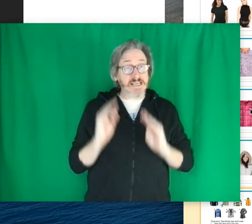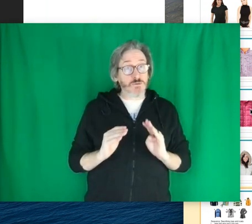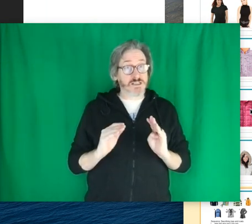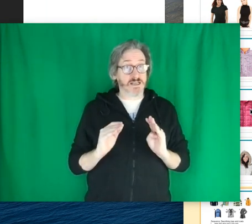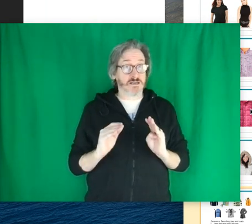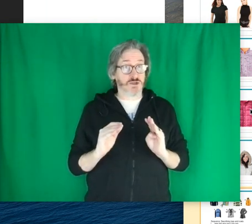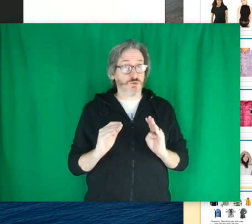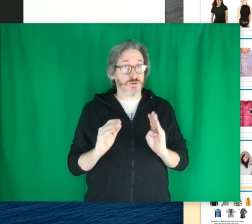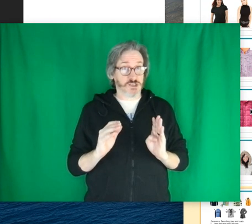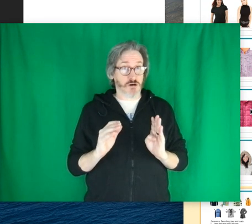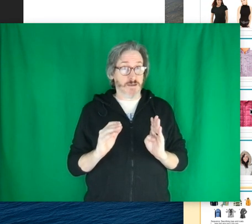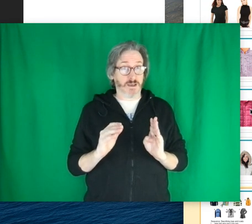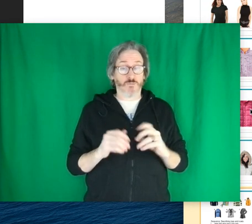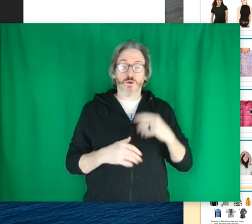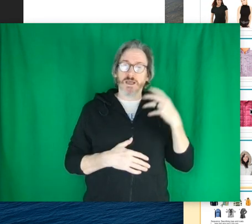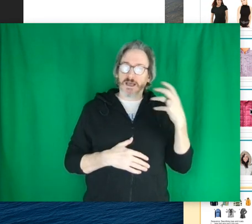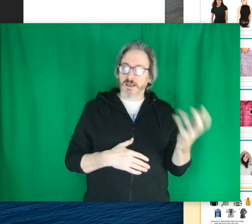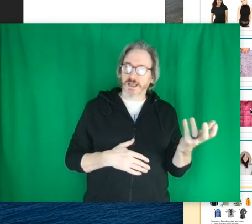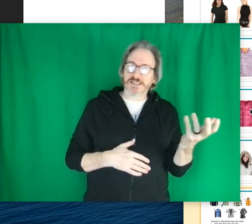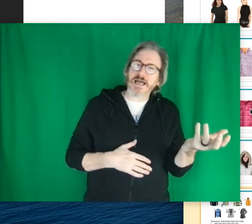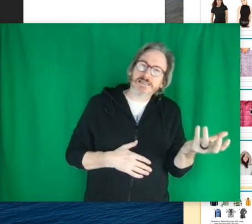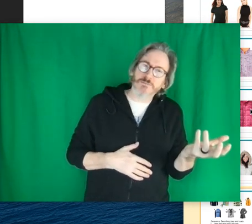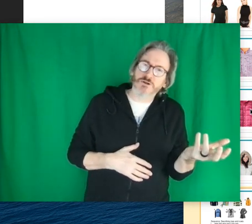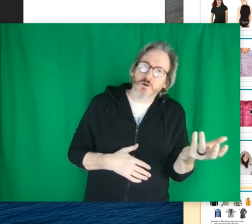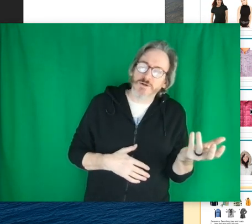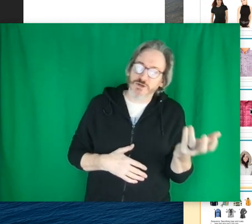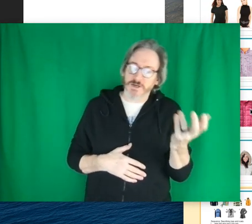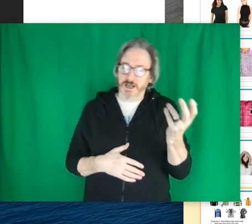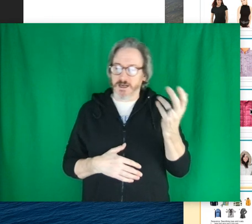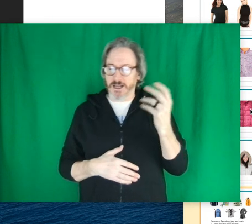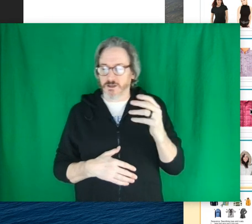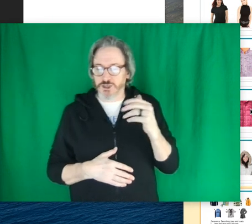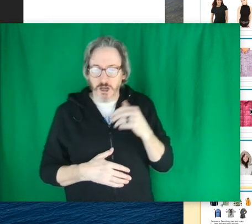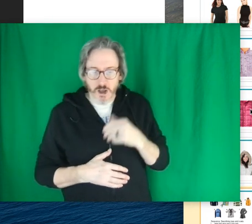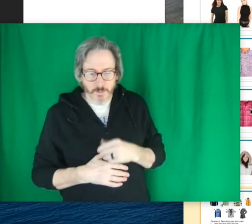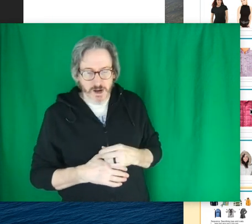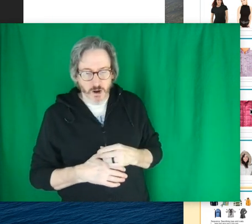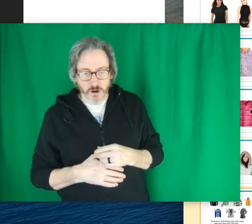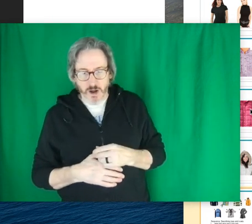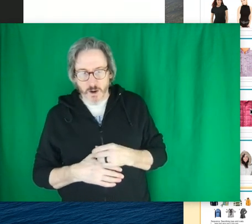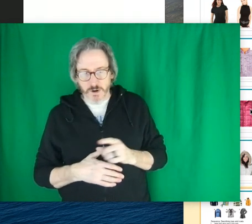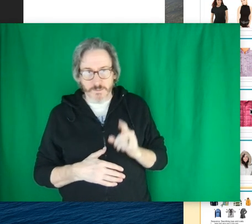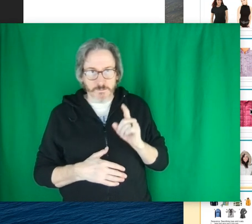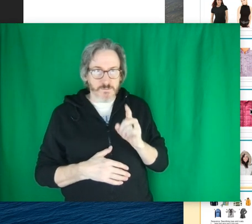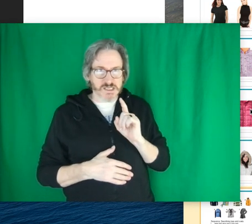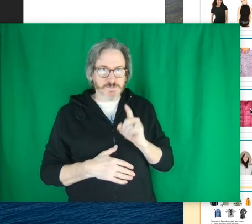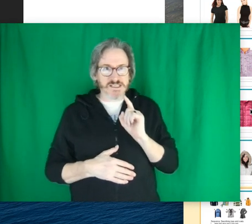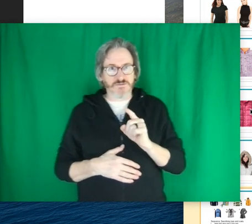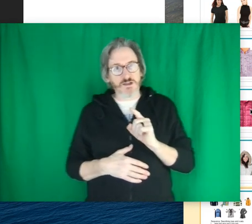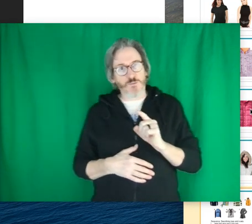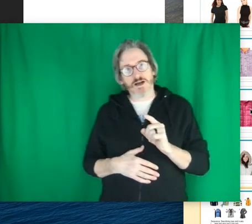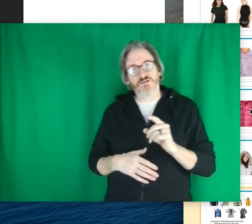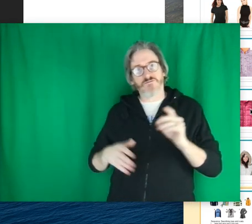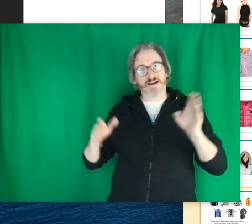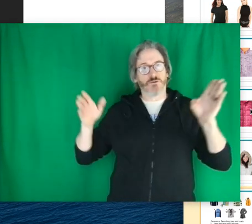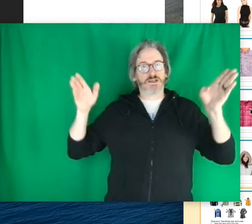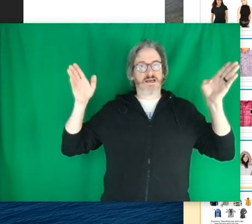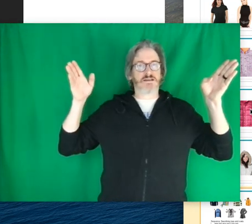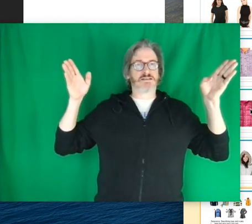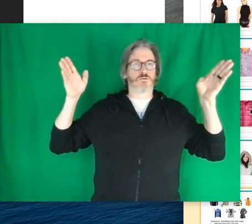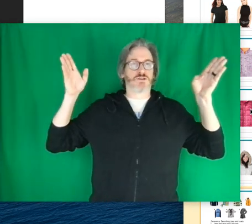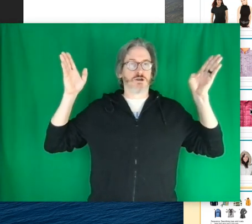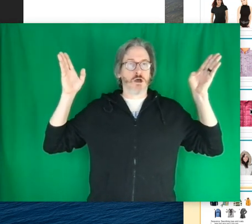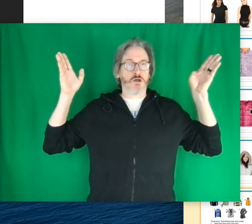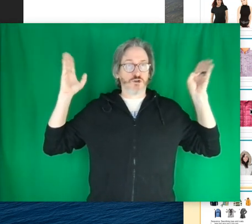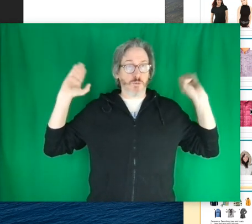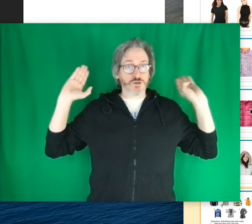There's a sequence to describing. It's kind of similar to what we do in English, but I want to specifically point out the fact that we